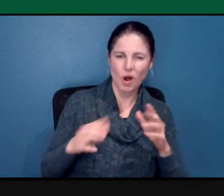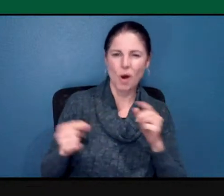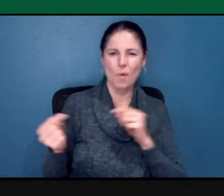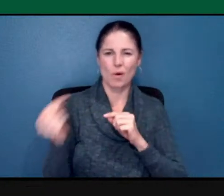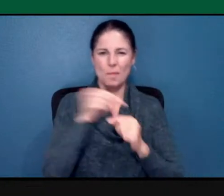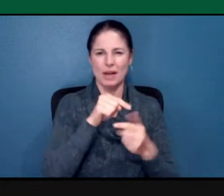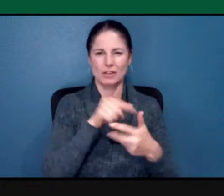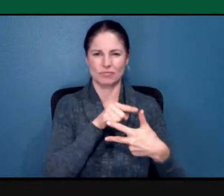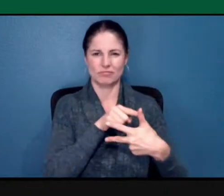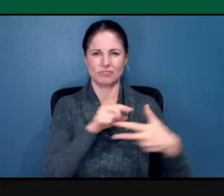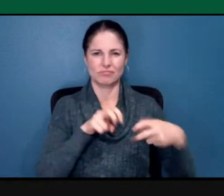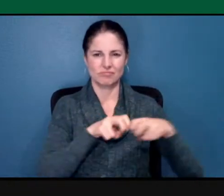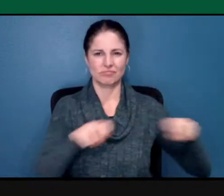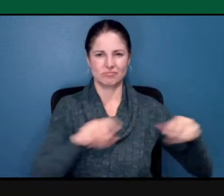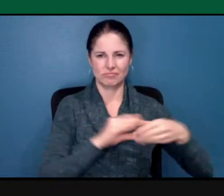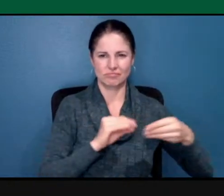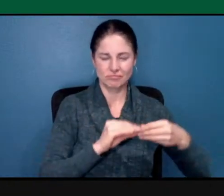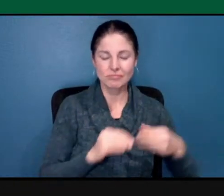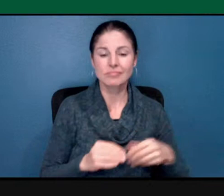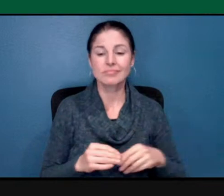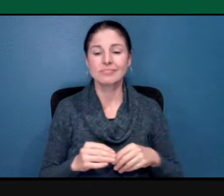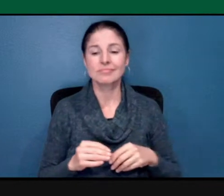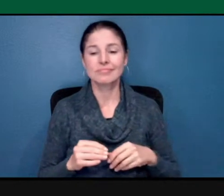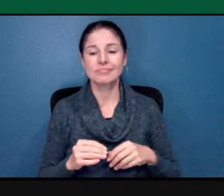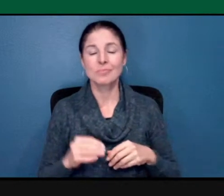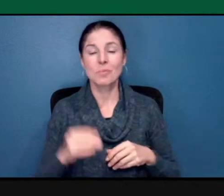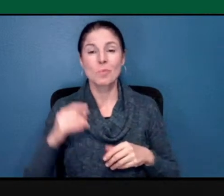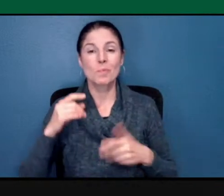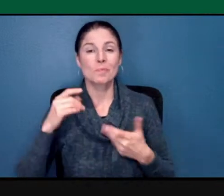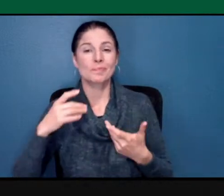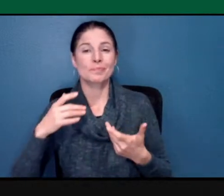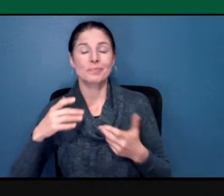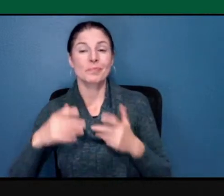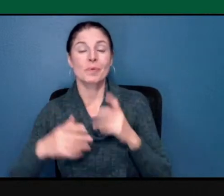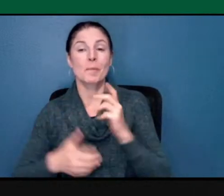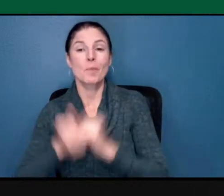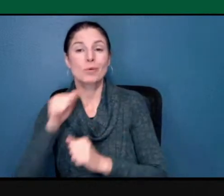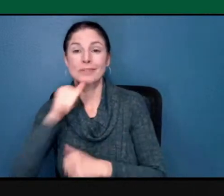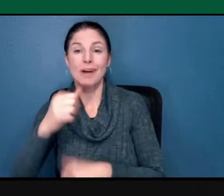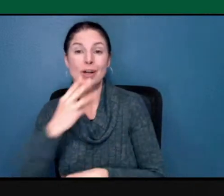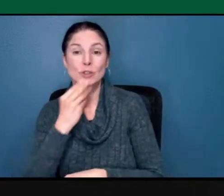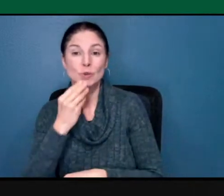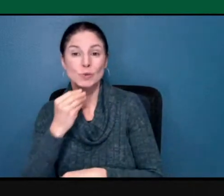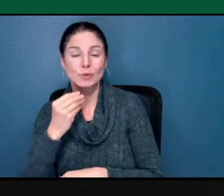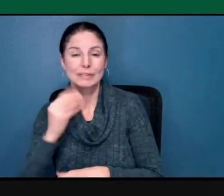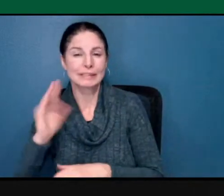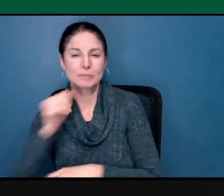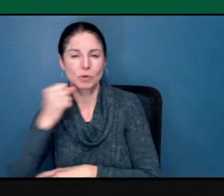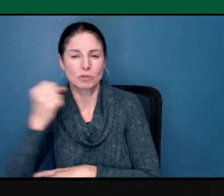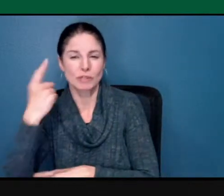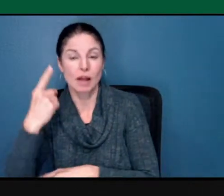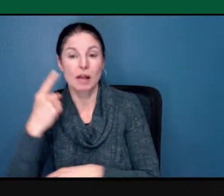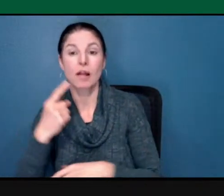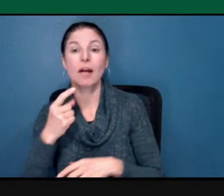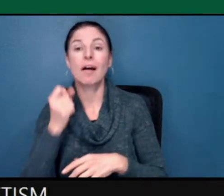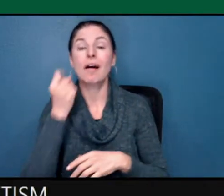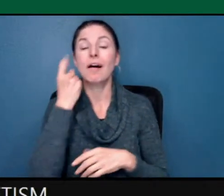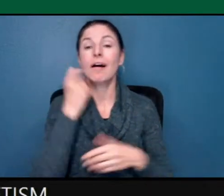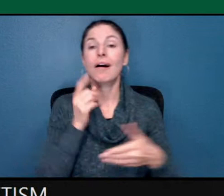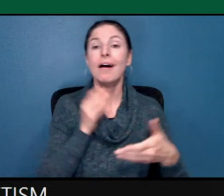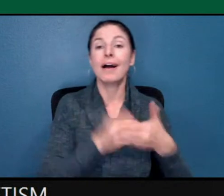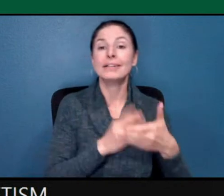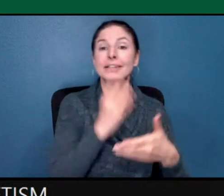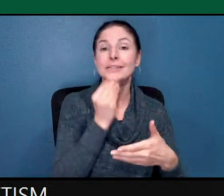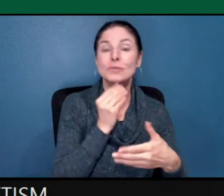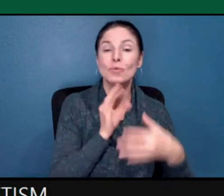think most non-Jews don't understand is that anti-Semitism is not just about someone's religion.